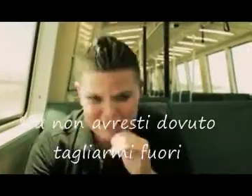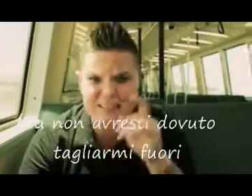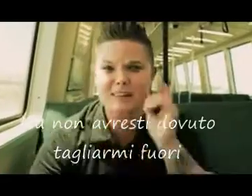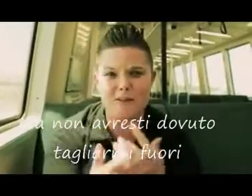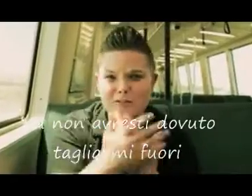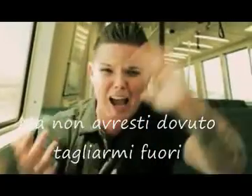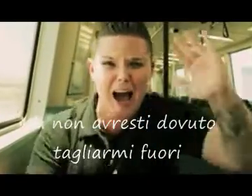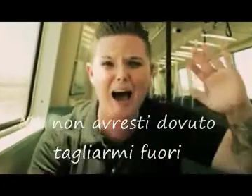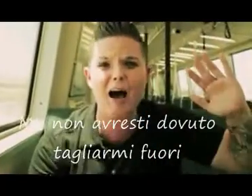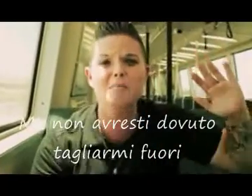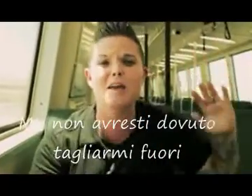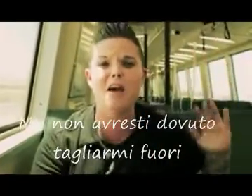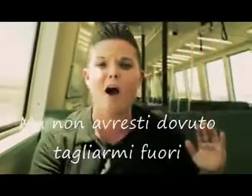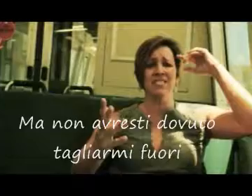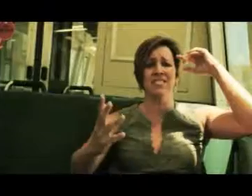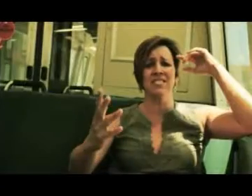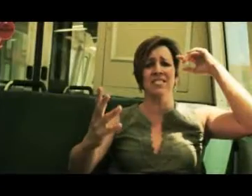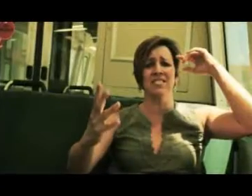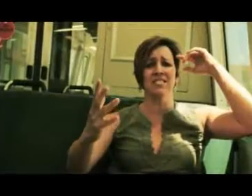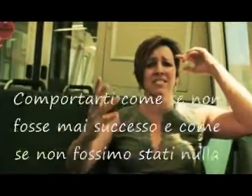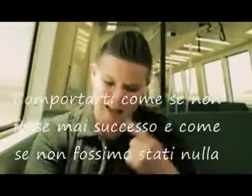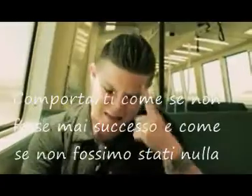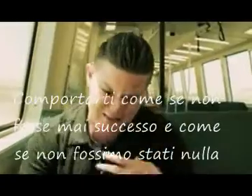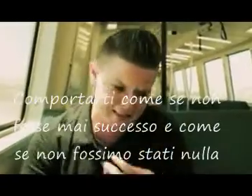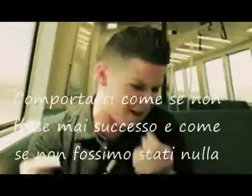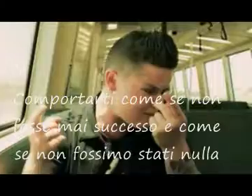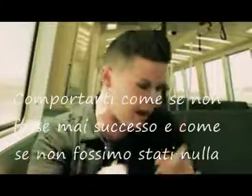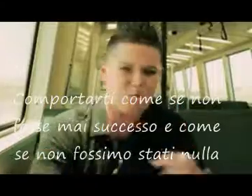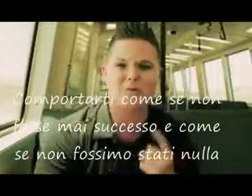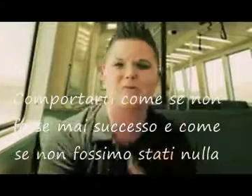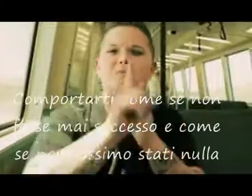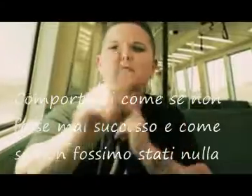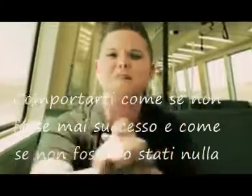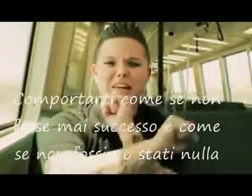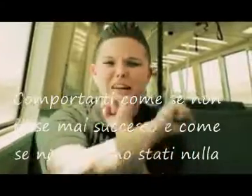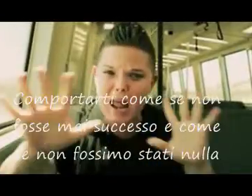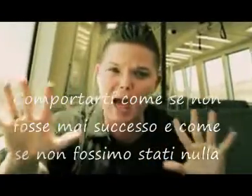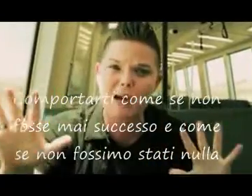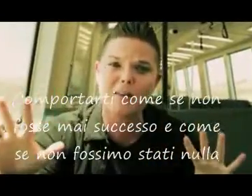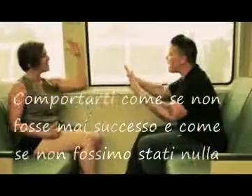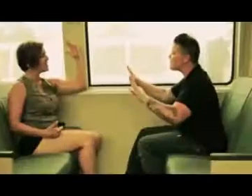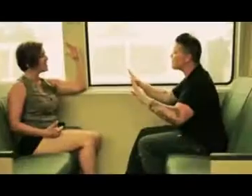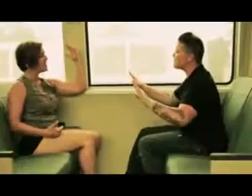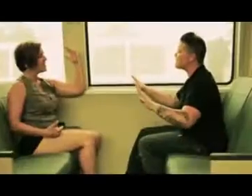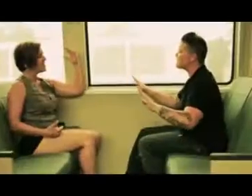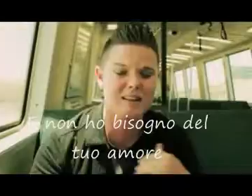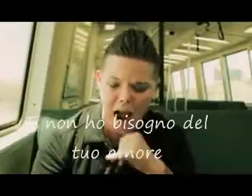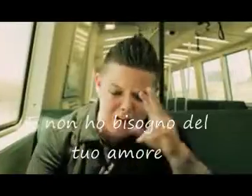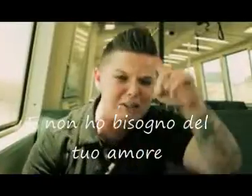you didn't have to cut me off Because I can never happen to everyone about I